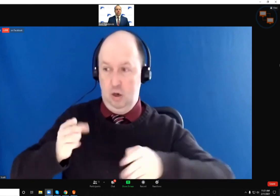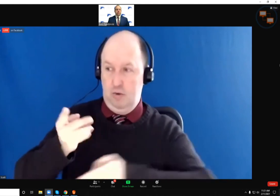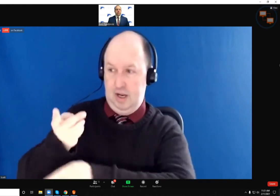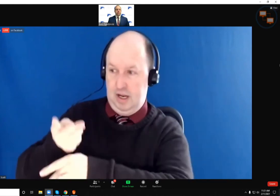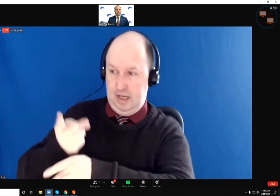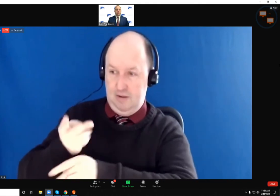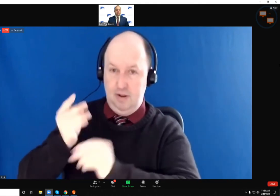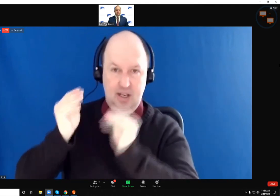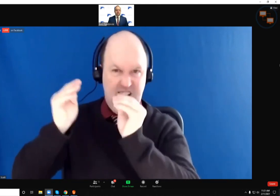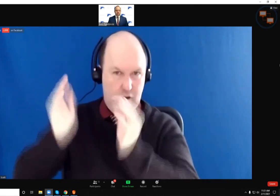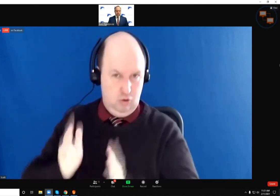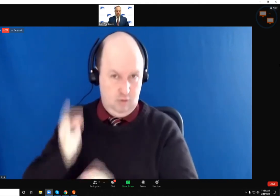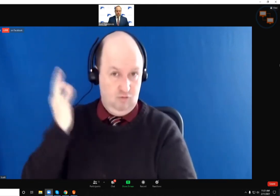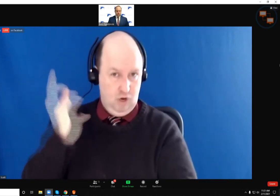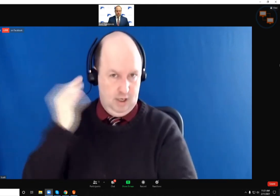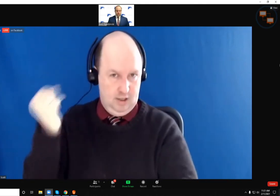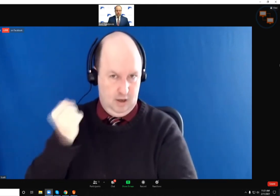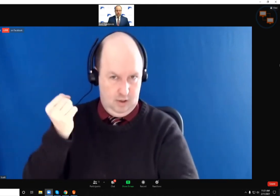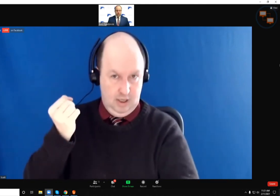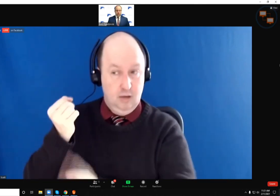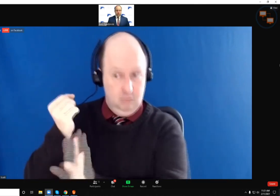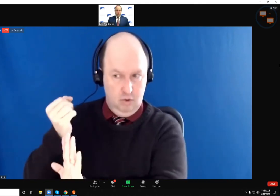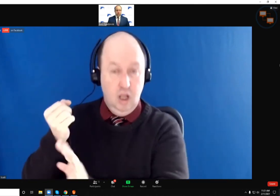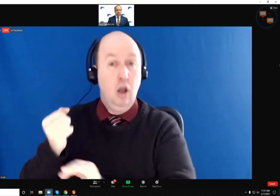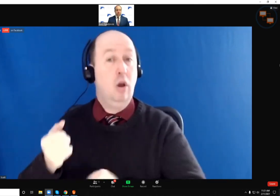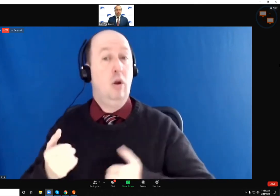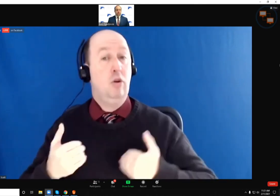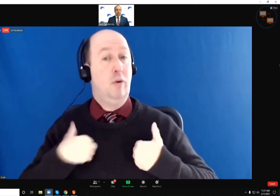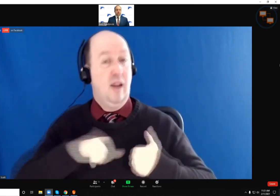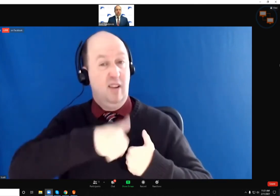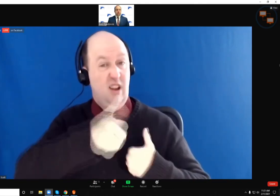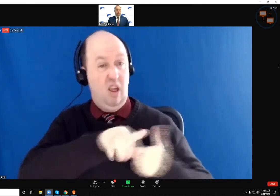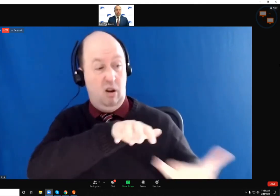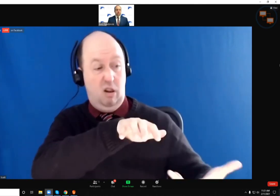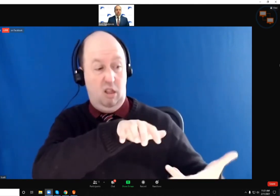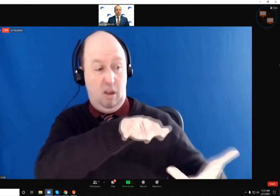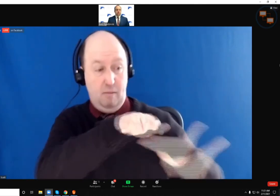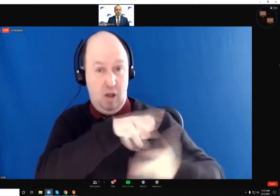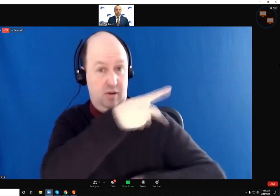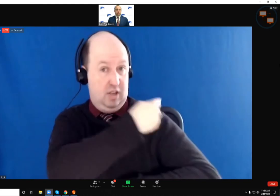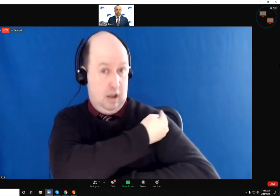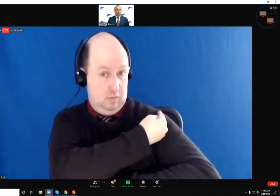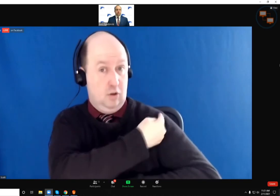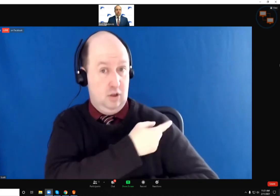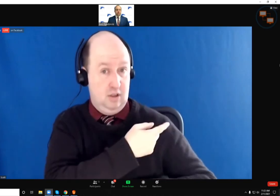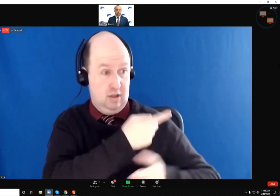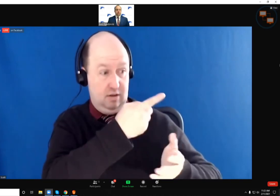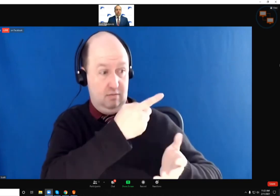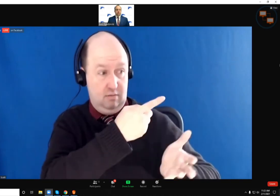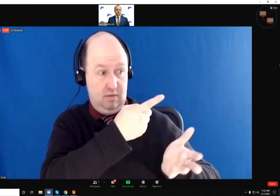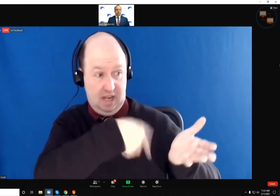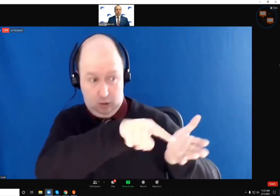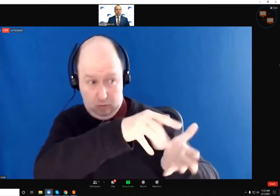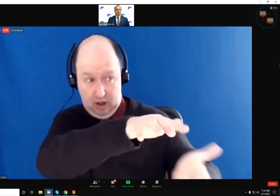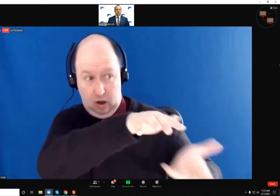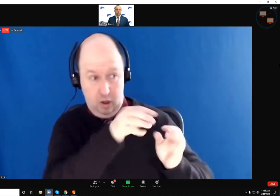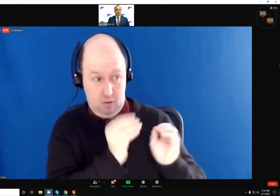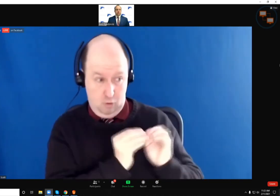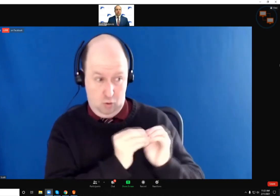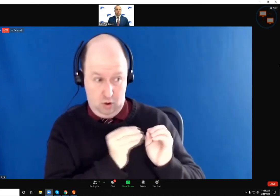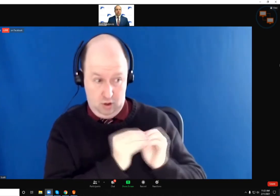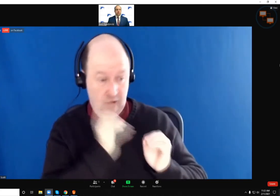Saturday, Friday, Saturday. Do we have another shipment coming in next week? That's going to open up more appointments for 1B?